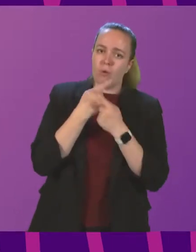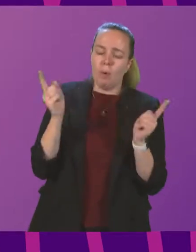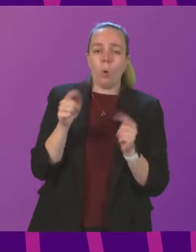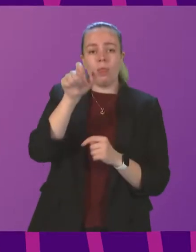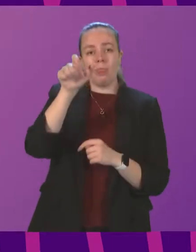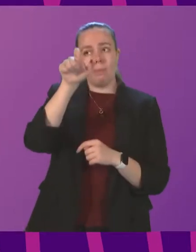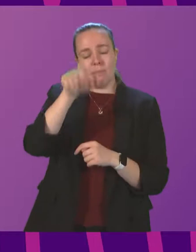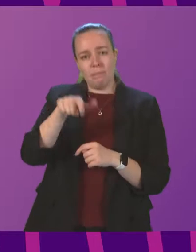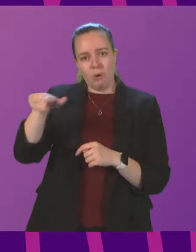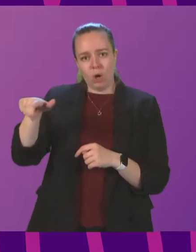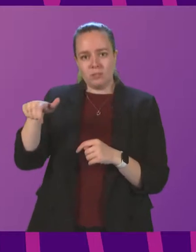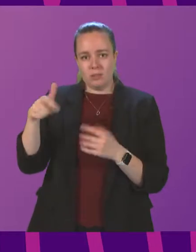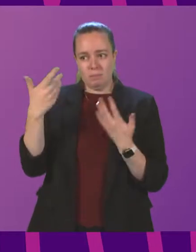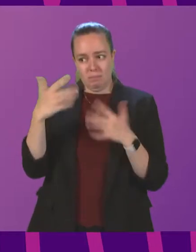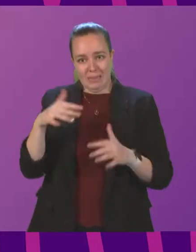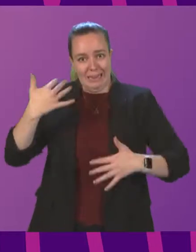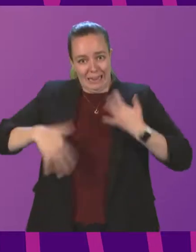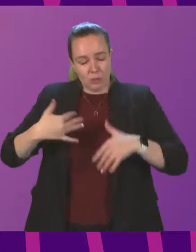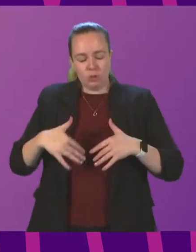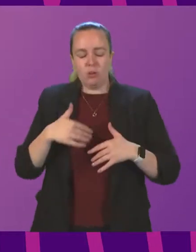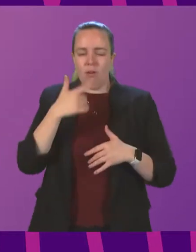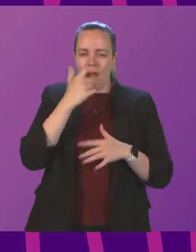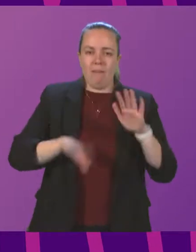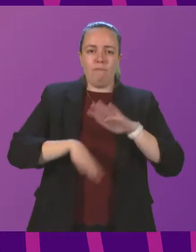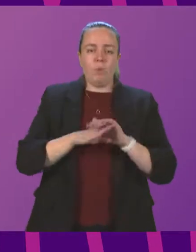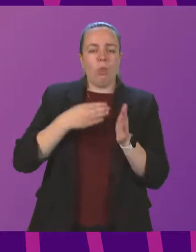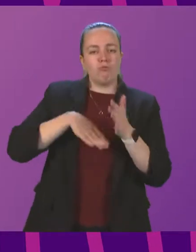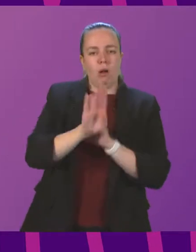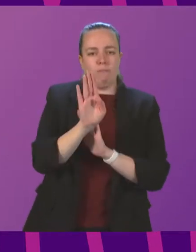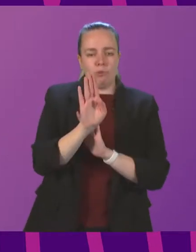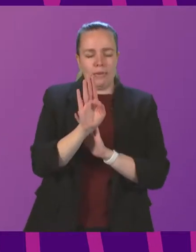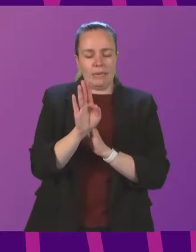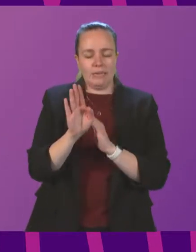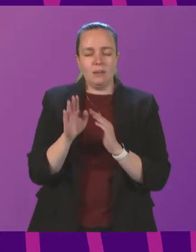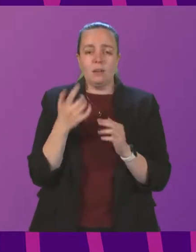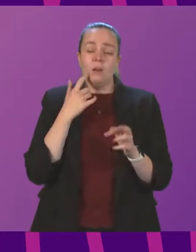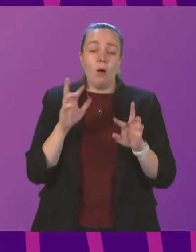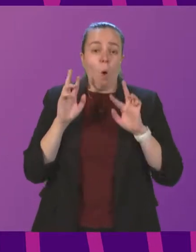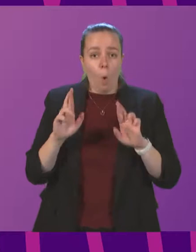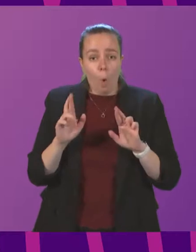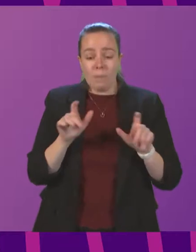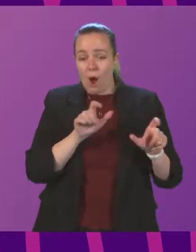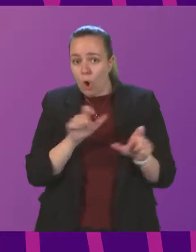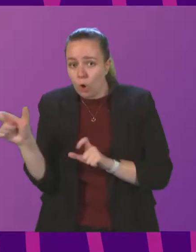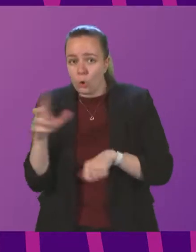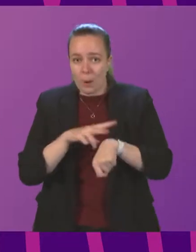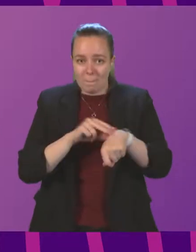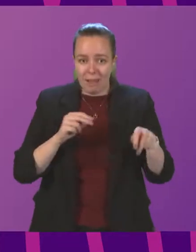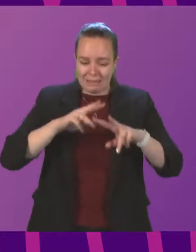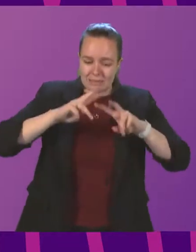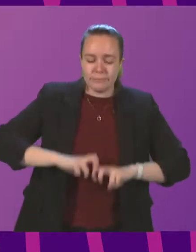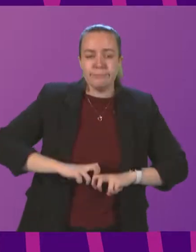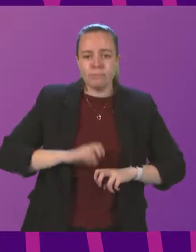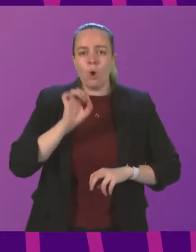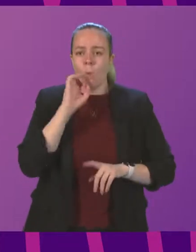the personnel that were injured will be able to make full recoveries. And it's hoped that ongoing police inquiries will identify